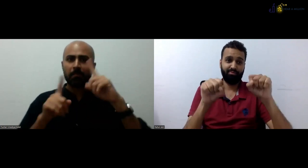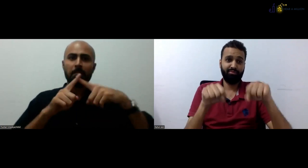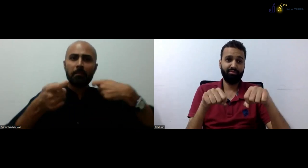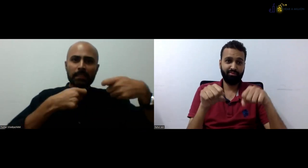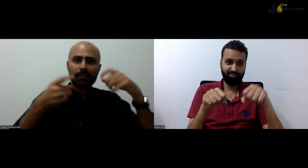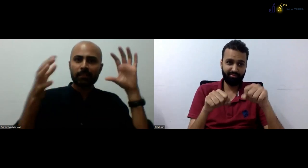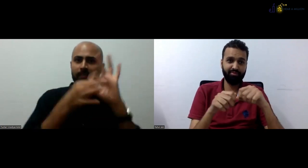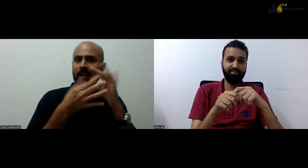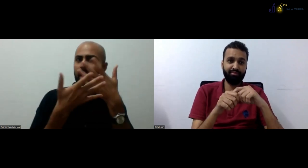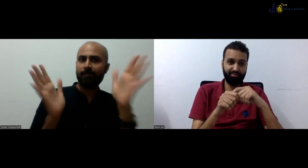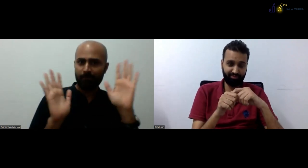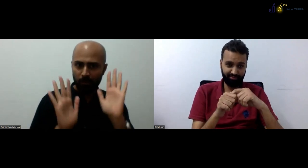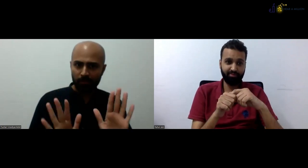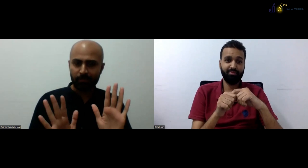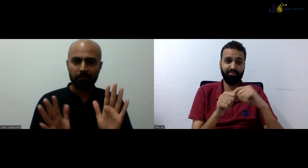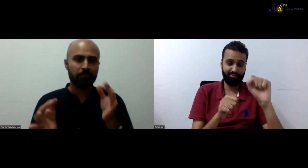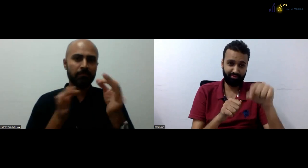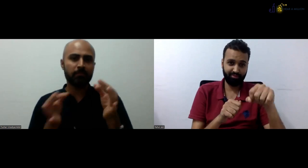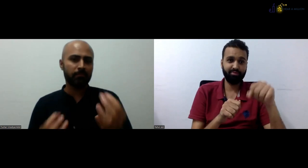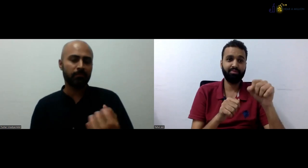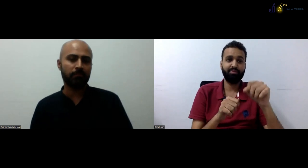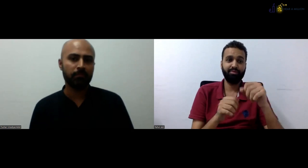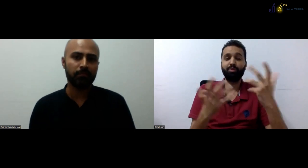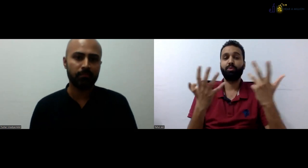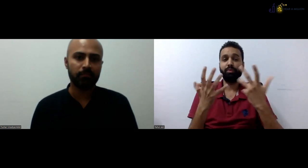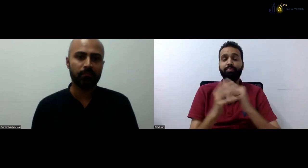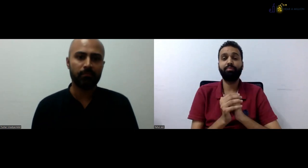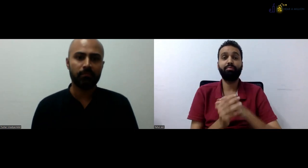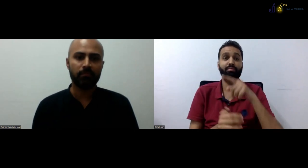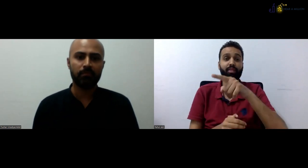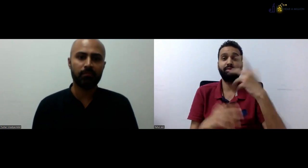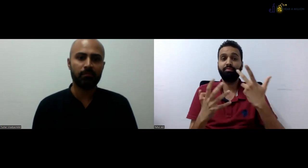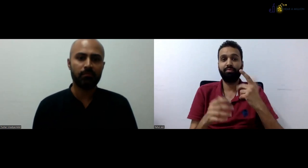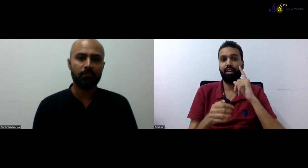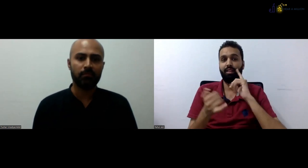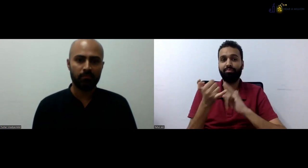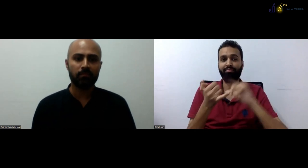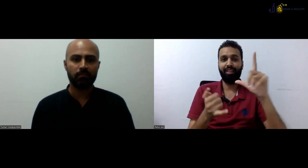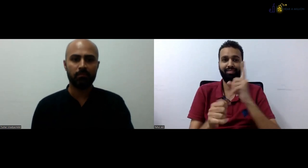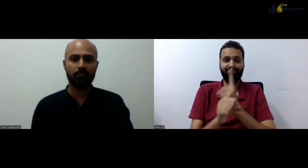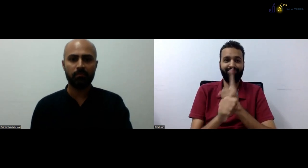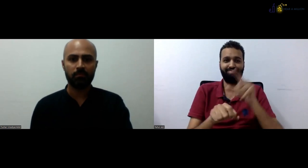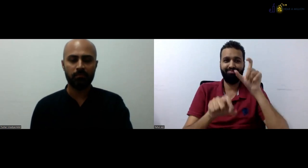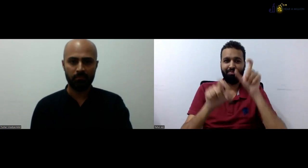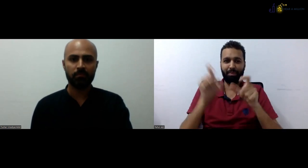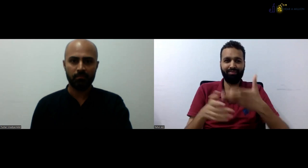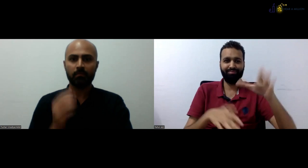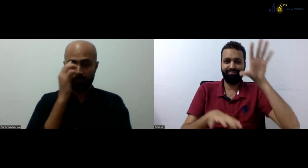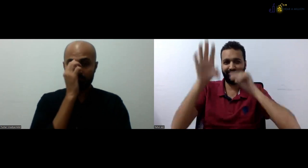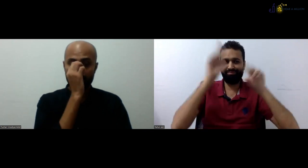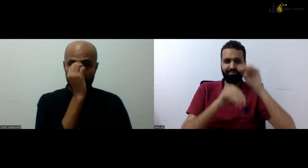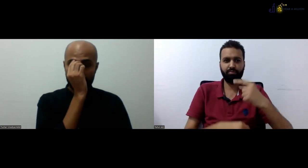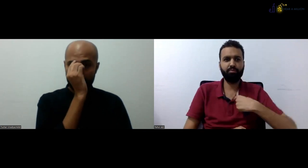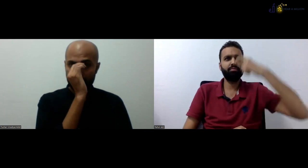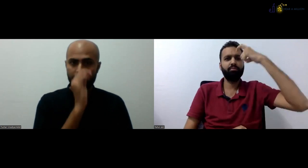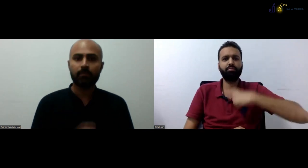there are job opportunities for deaf people or any related to the Indian entrepreneurship work? Oh, yes, yes,